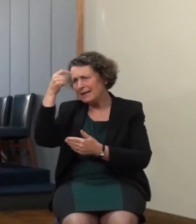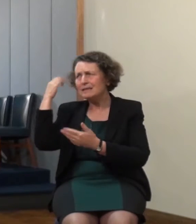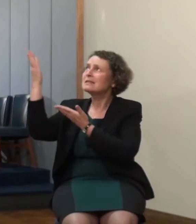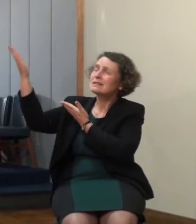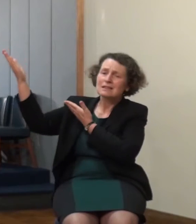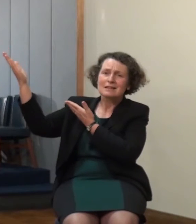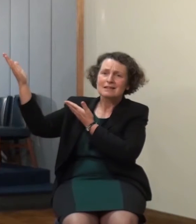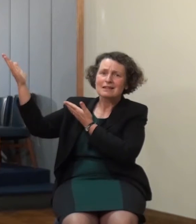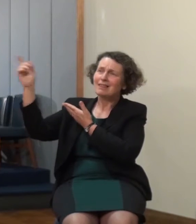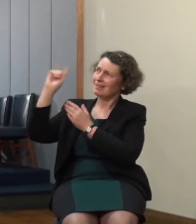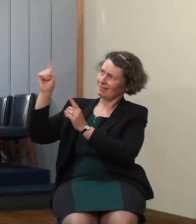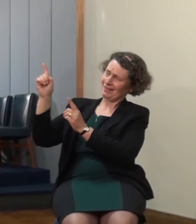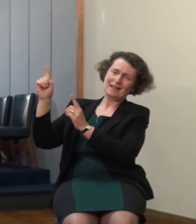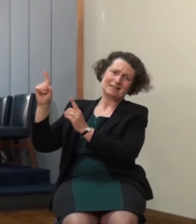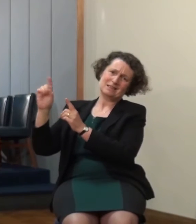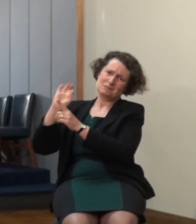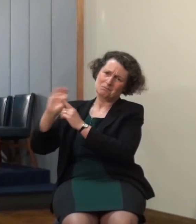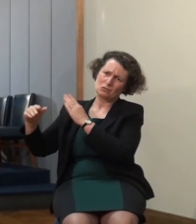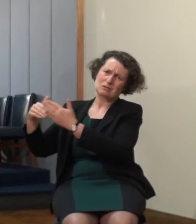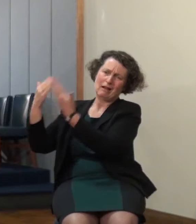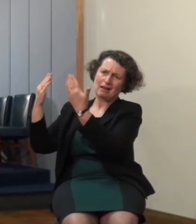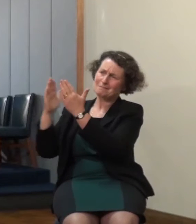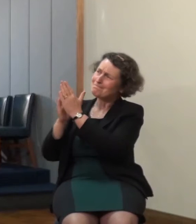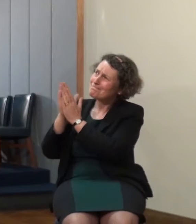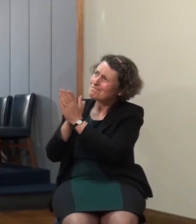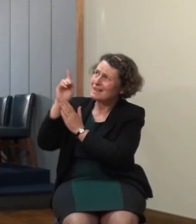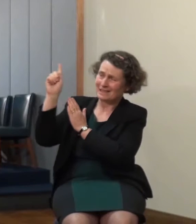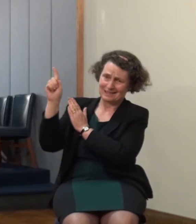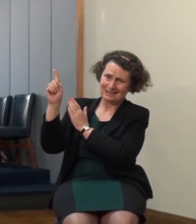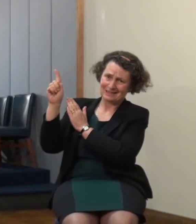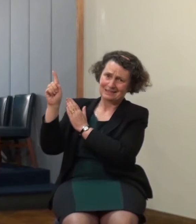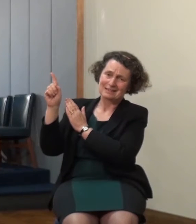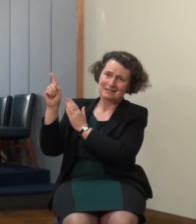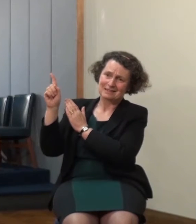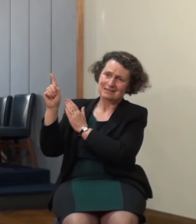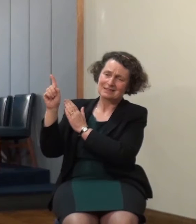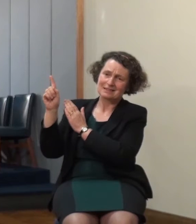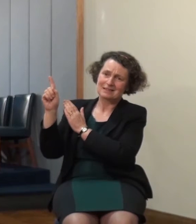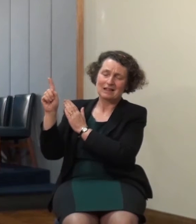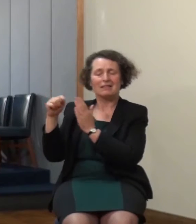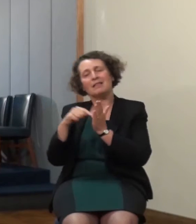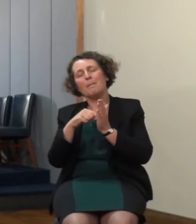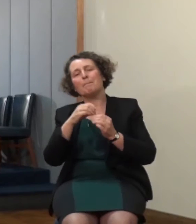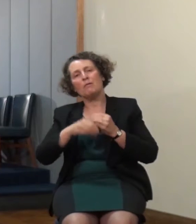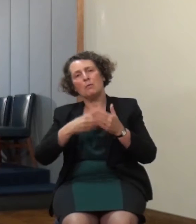and look to and that's what this parable is about the wise and the foolish